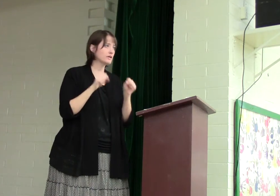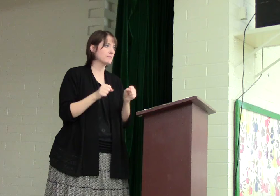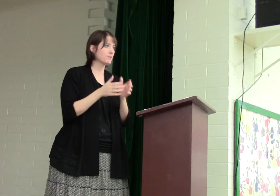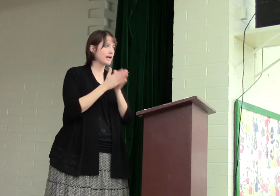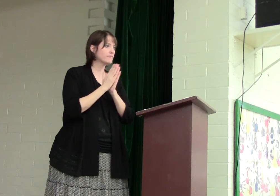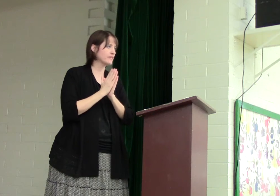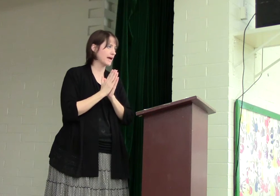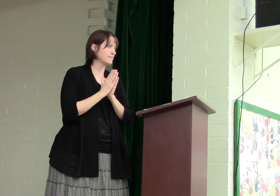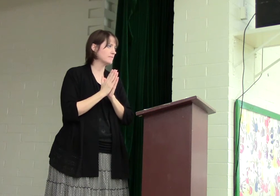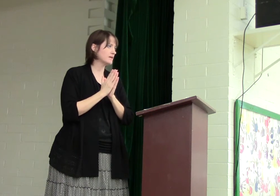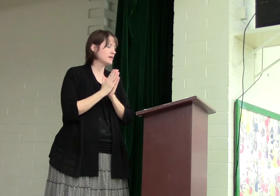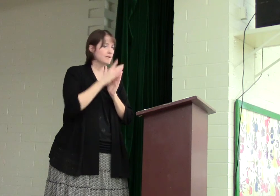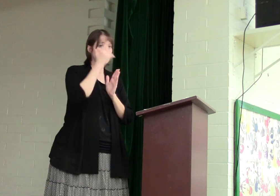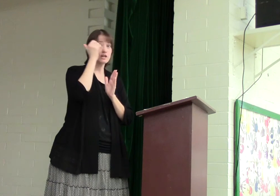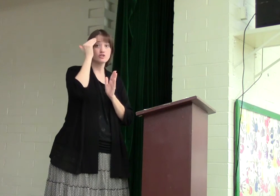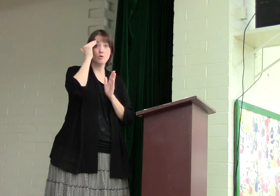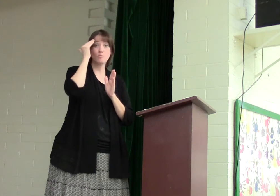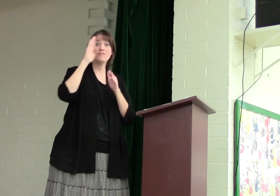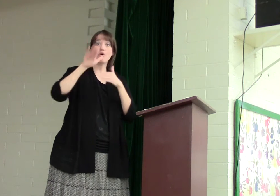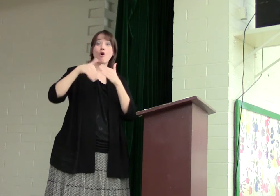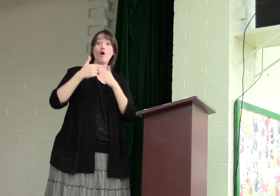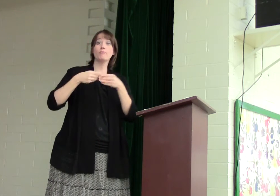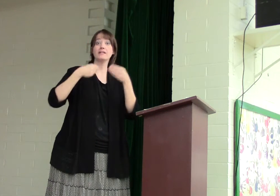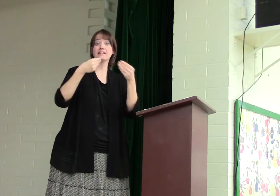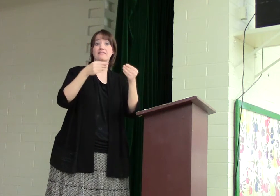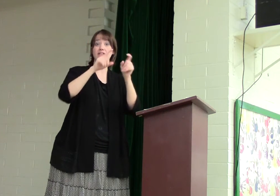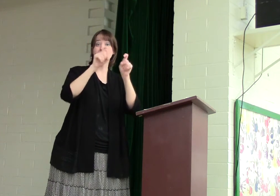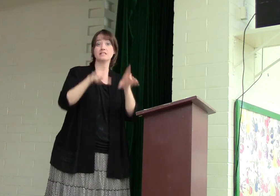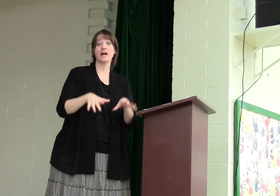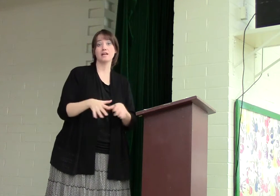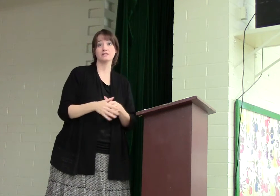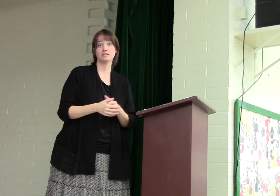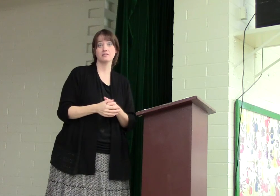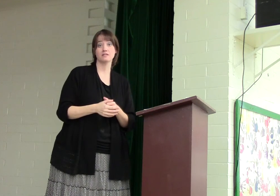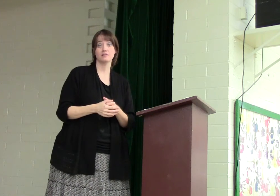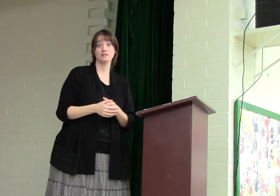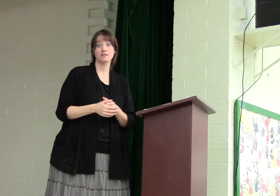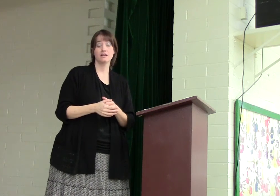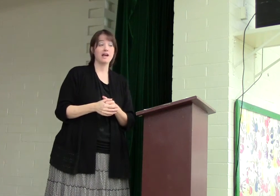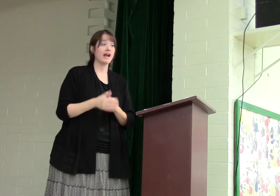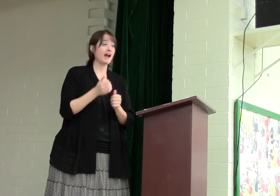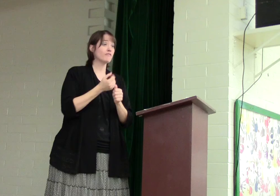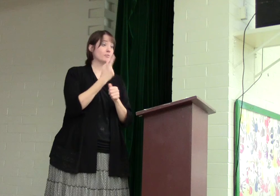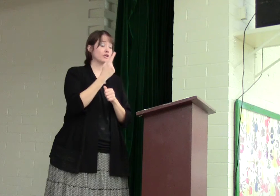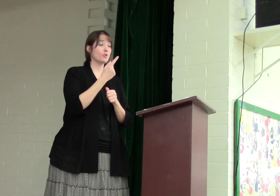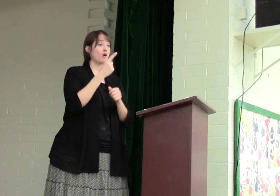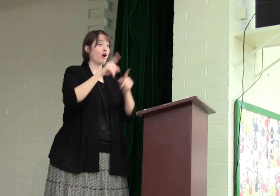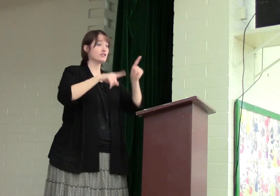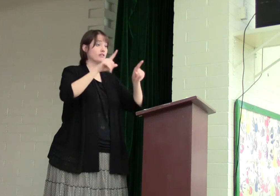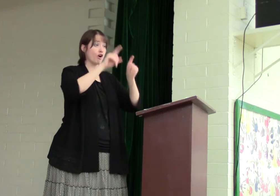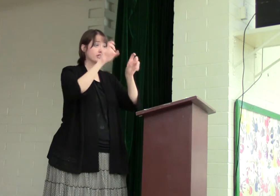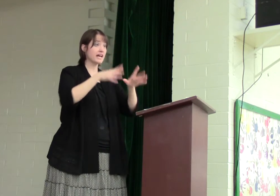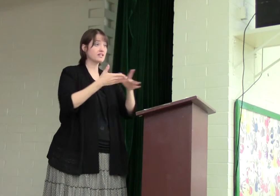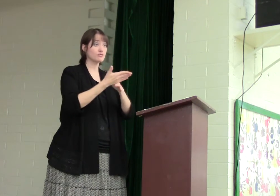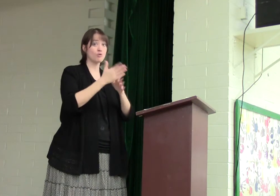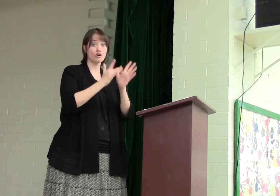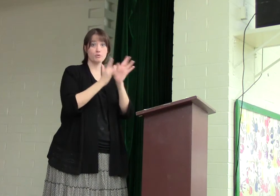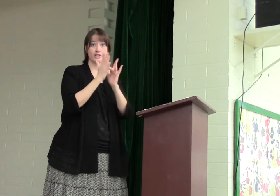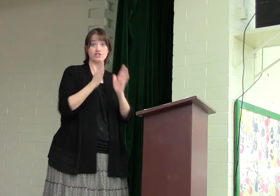can pray for them. Because you know what? We've all been given a test. Everyone, you know, our test through our Christian